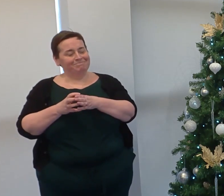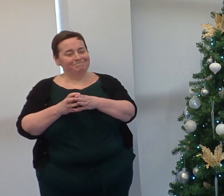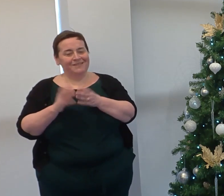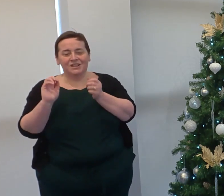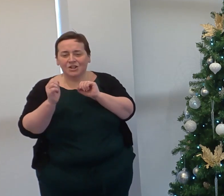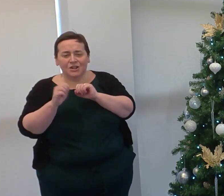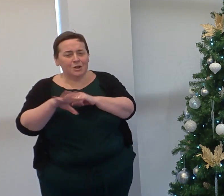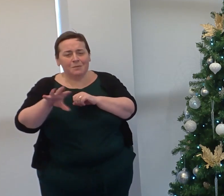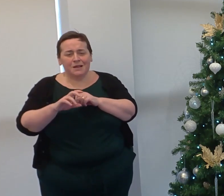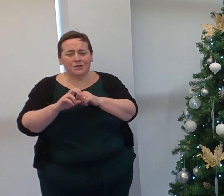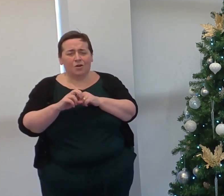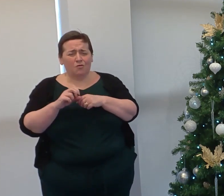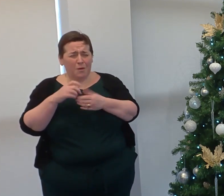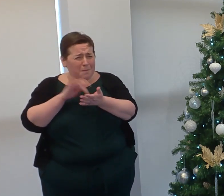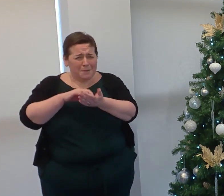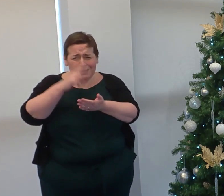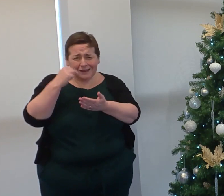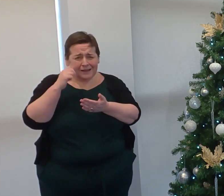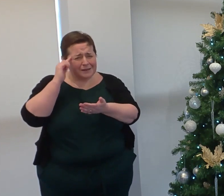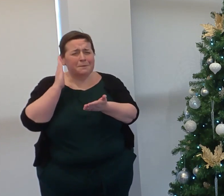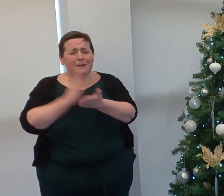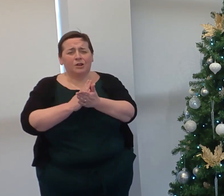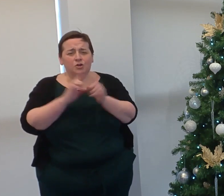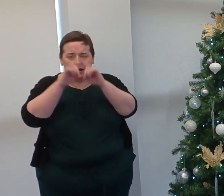turn spaces around overnight to meet these mandates.